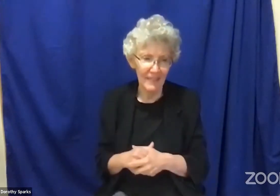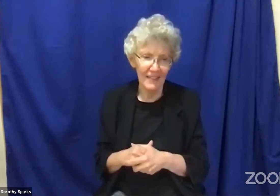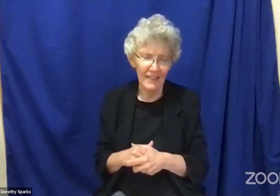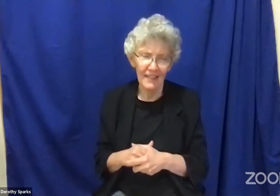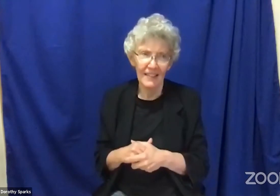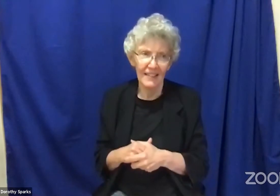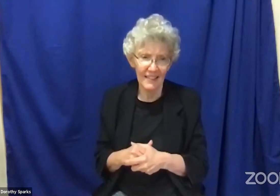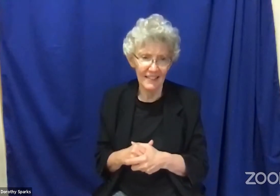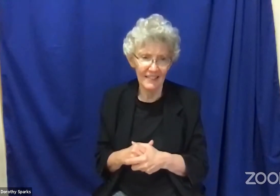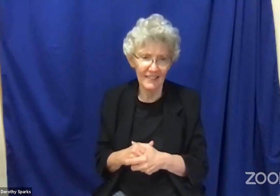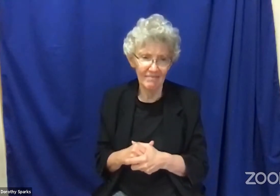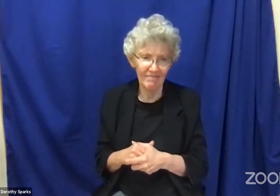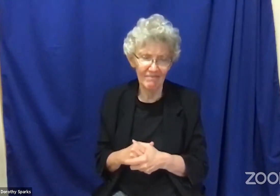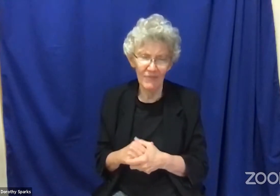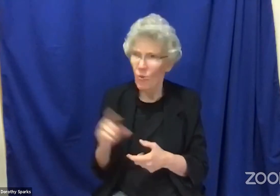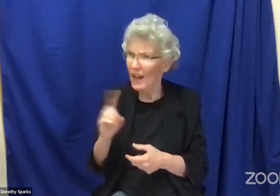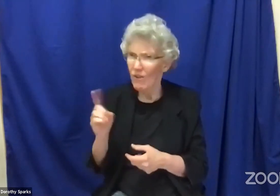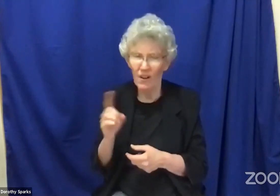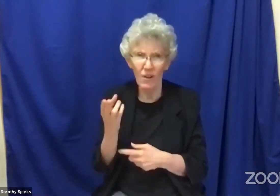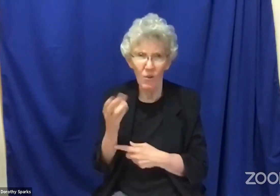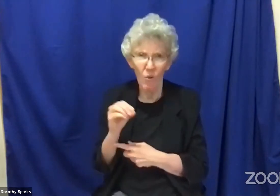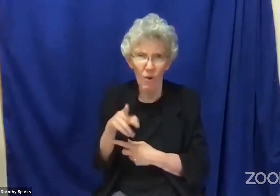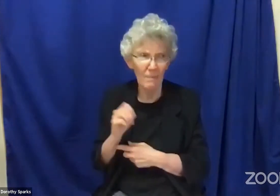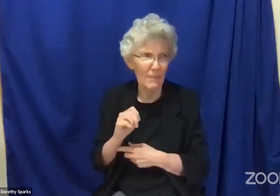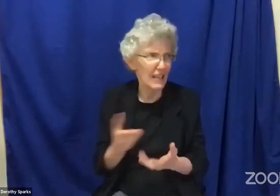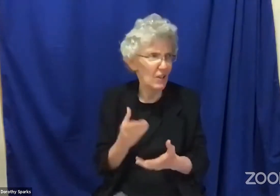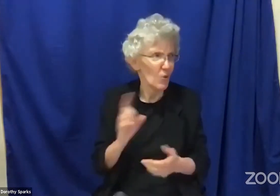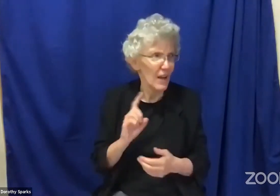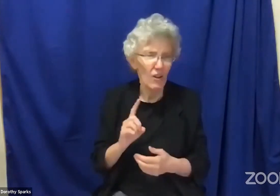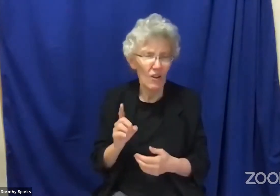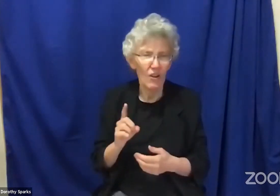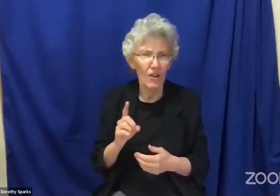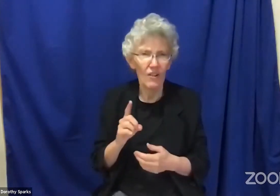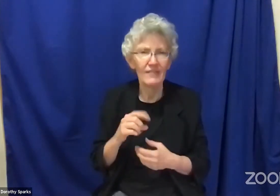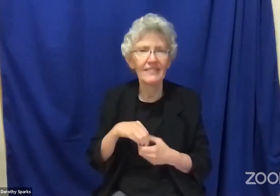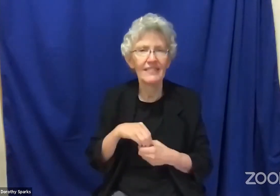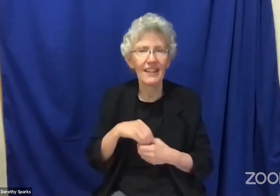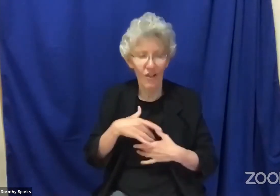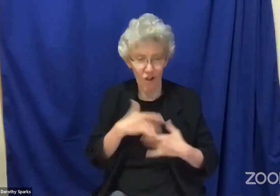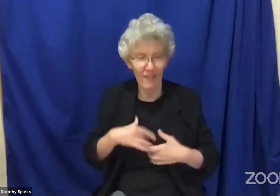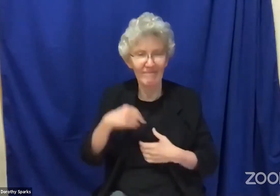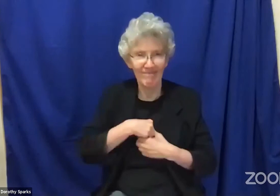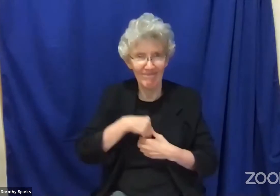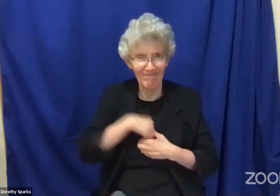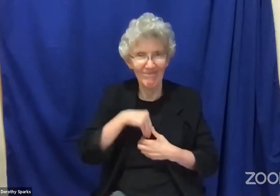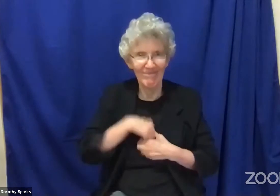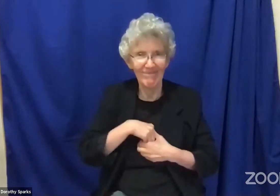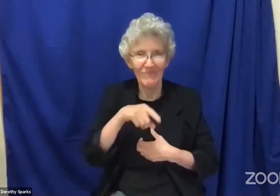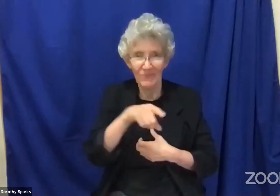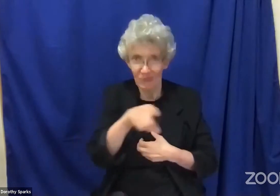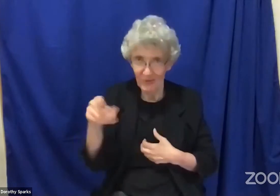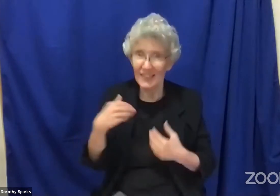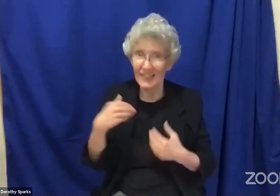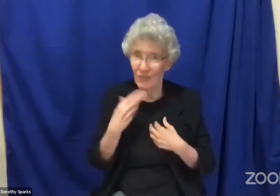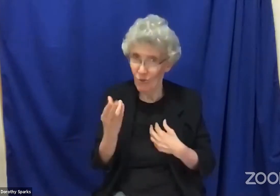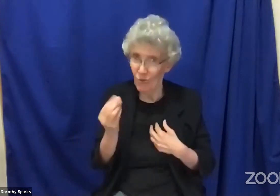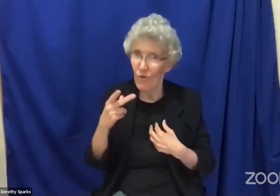on the ground and within us. So where do we find this hope? It resides within